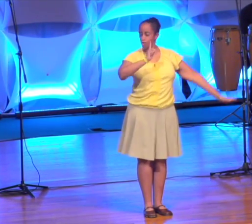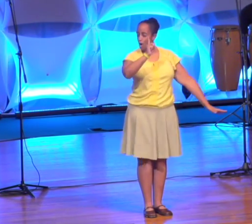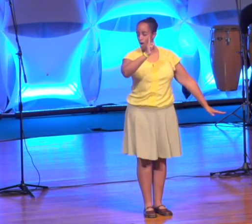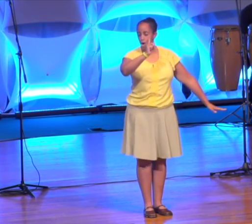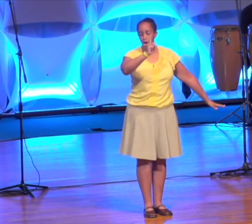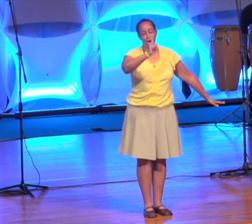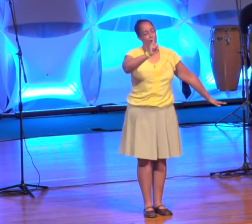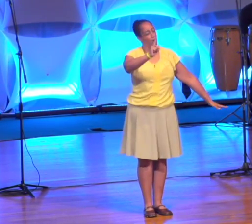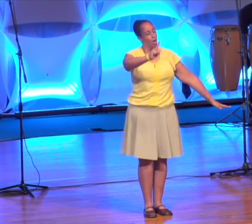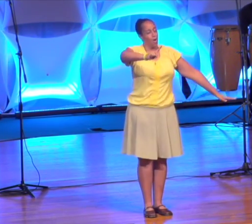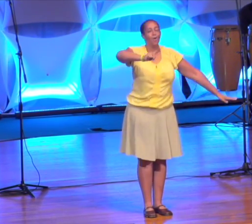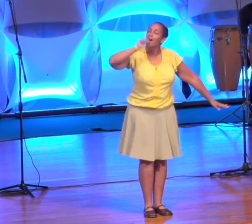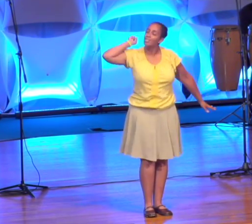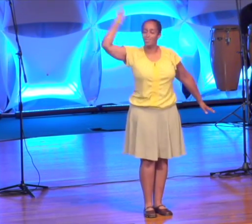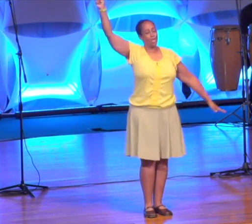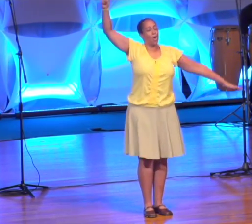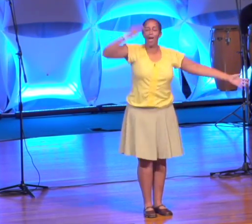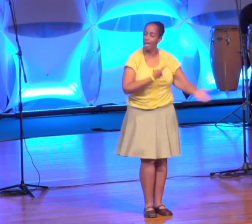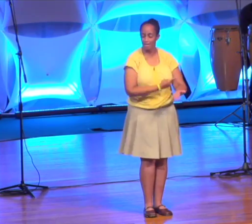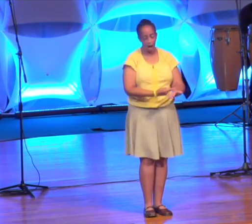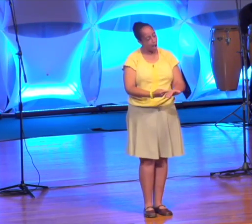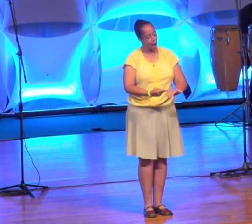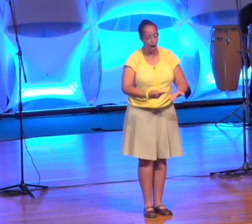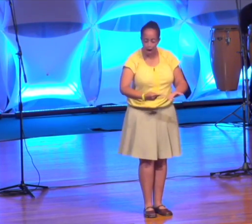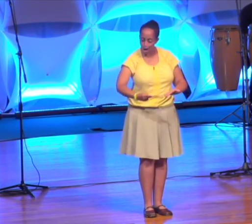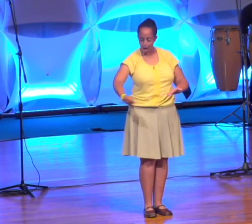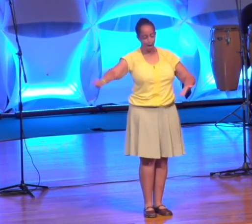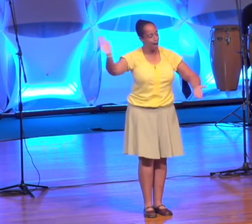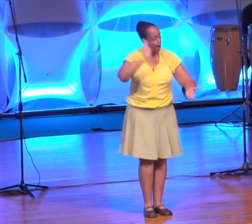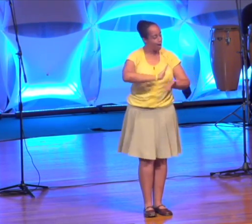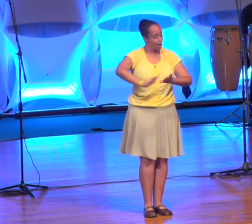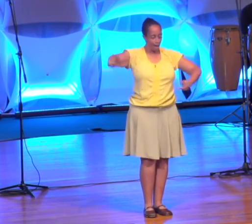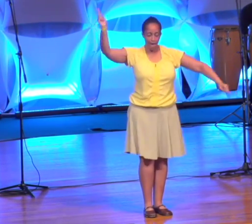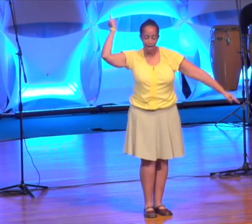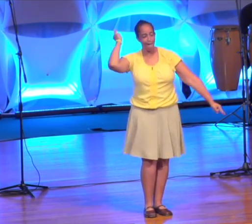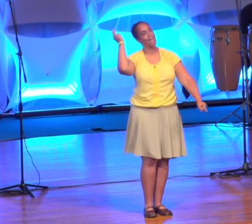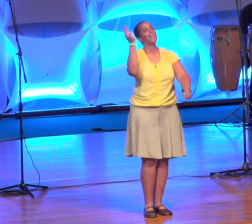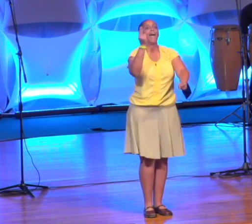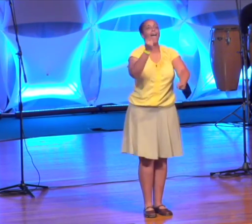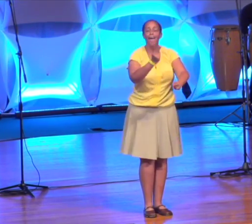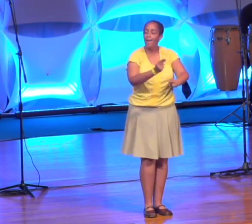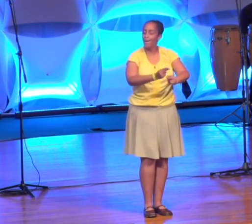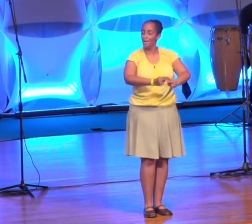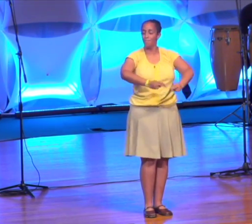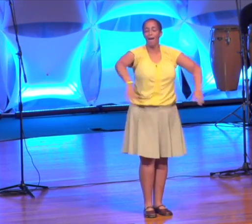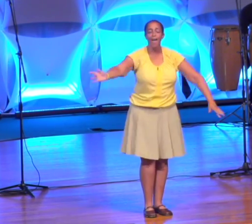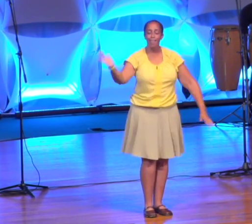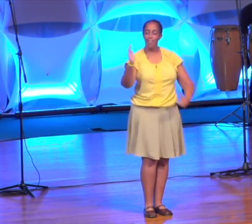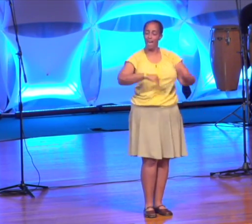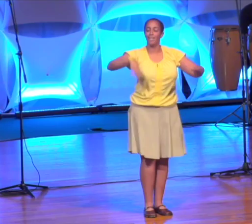true to his holy name, than